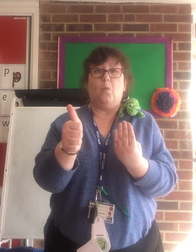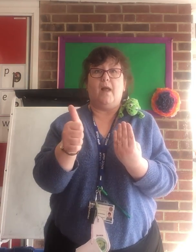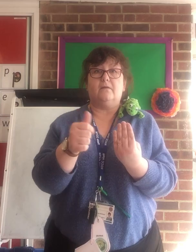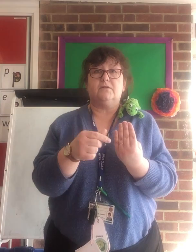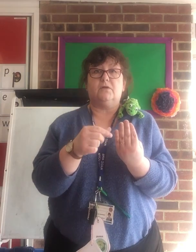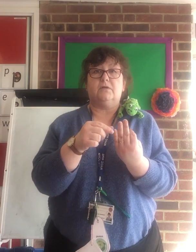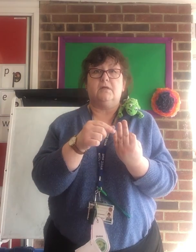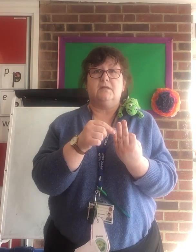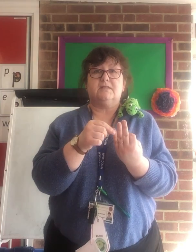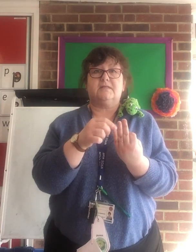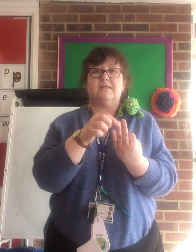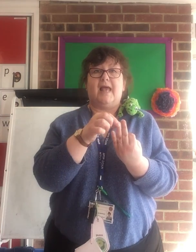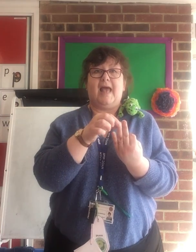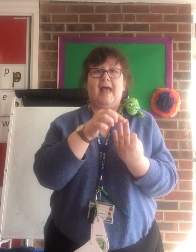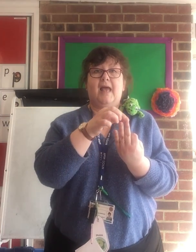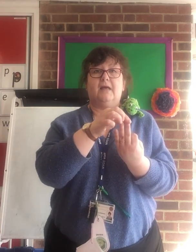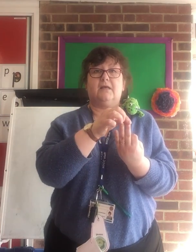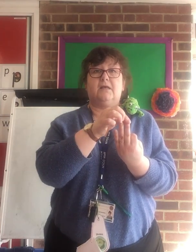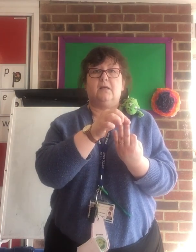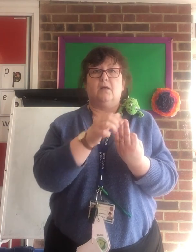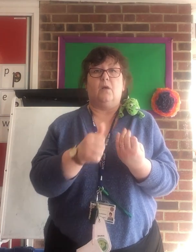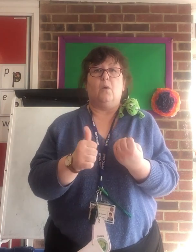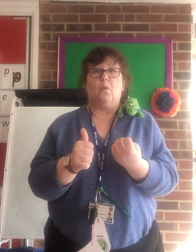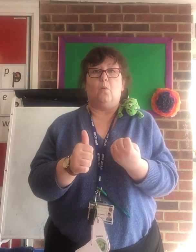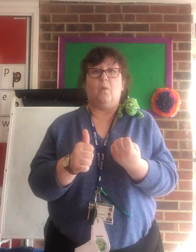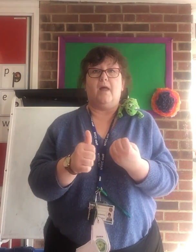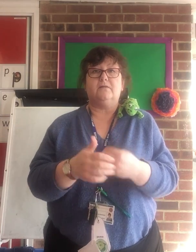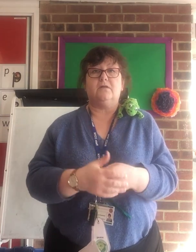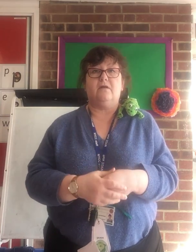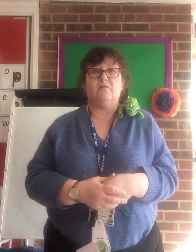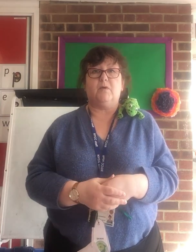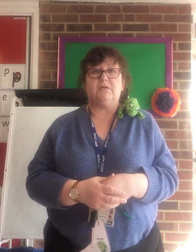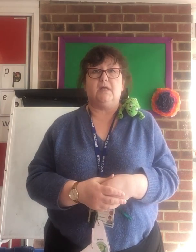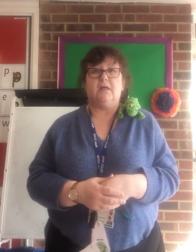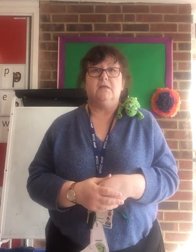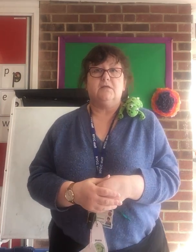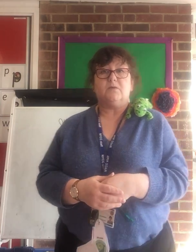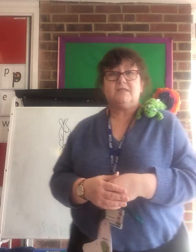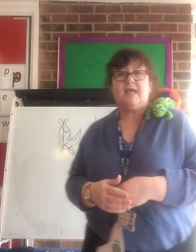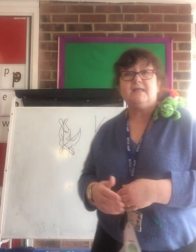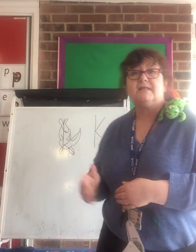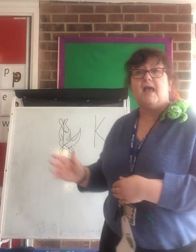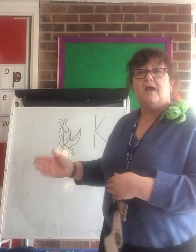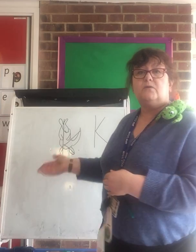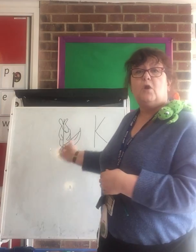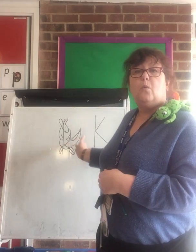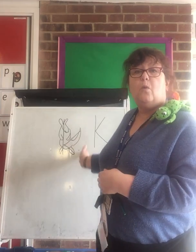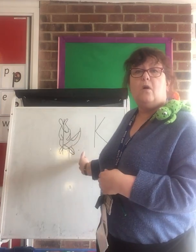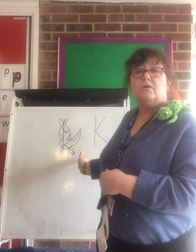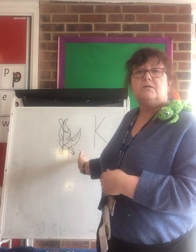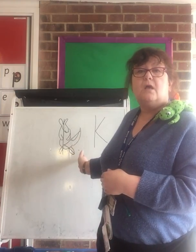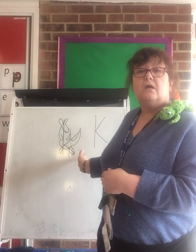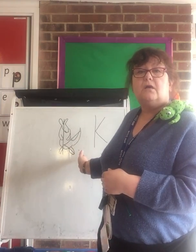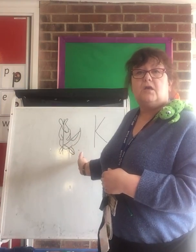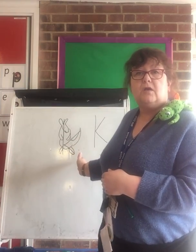Well done. S-A-K.-A Well done, everybody. So today's sound was K.